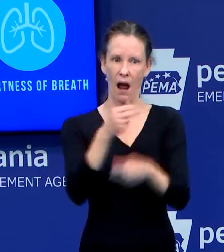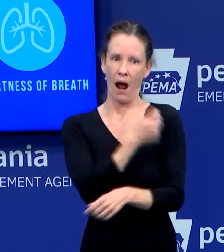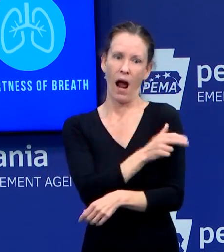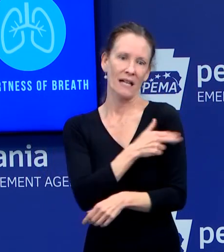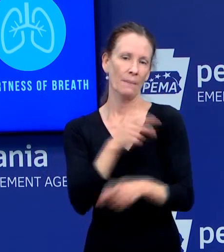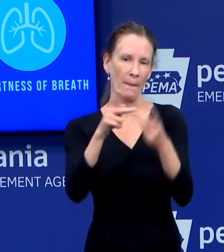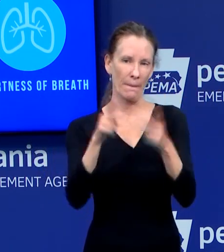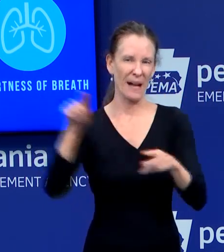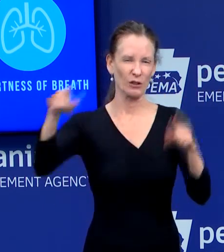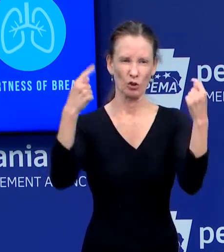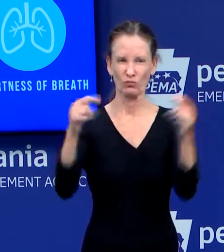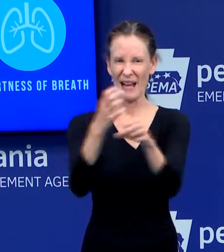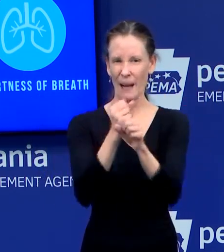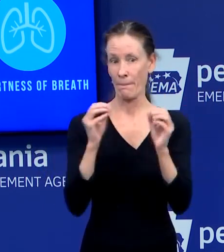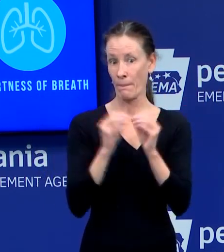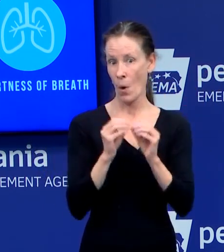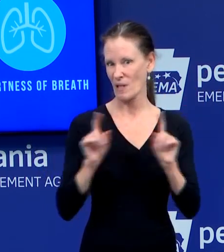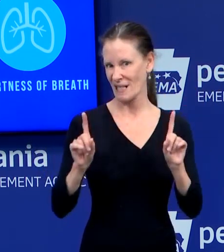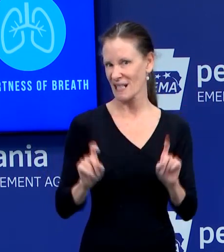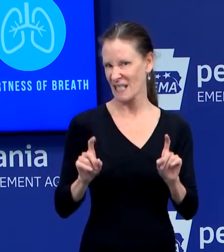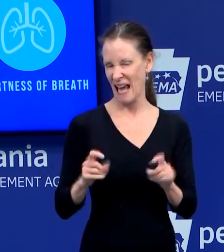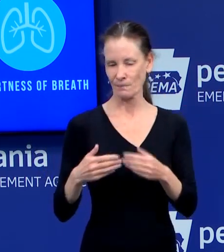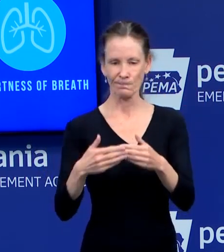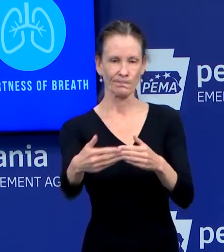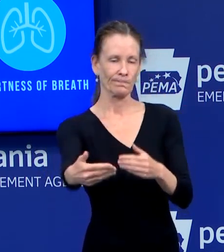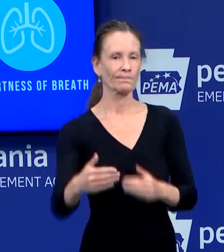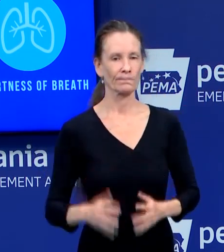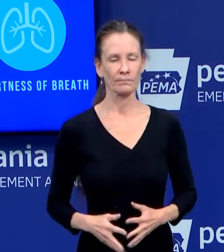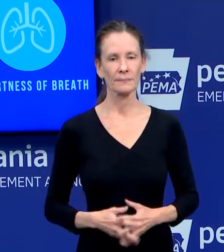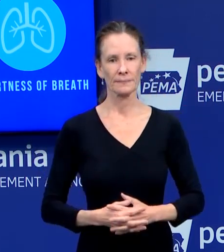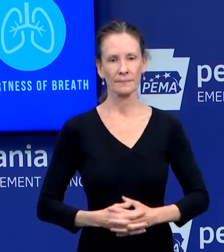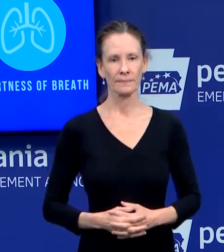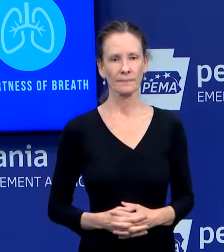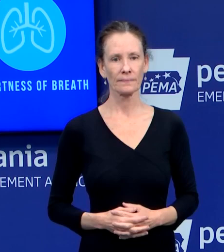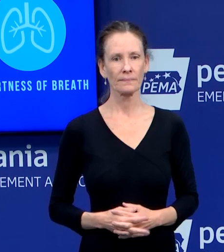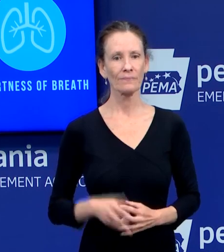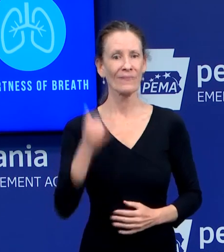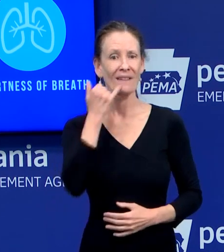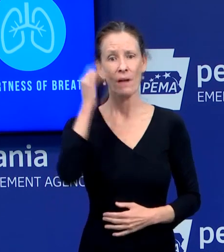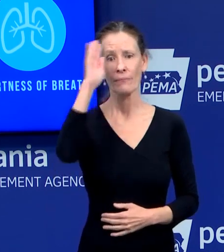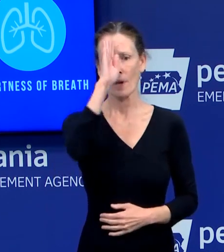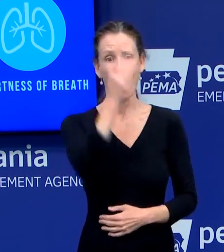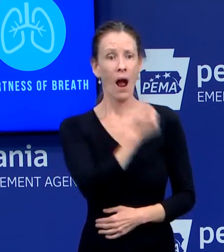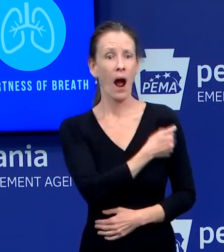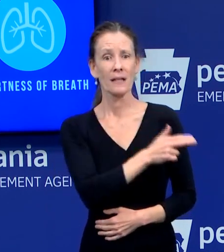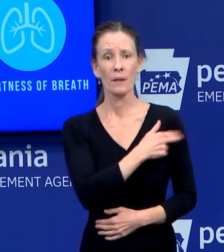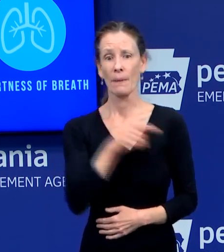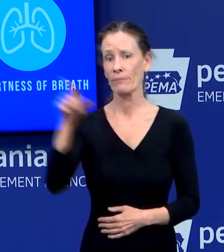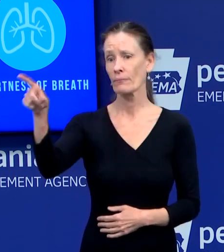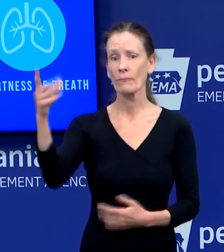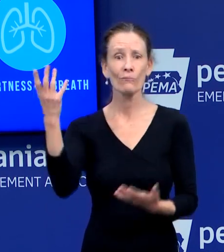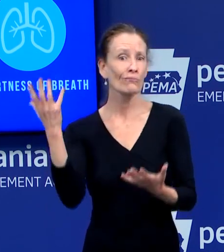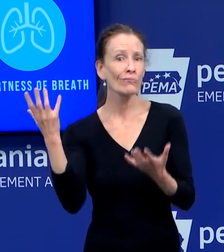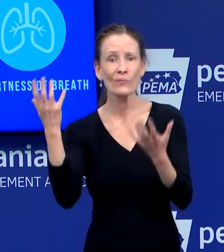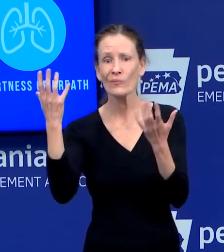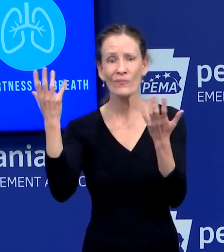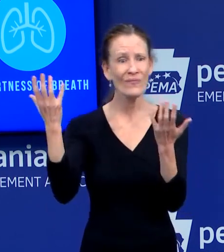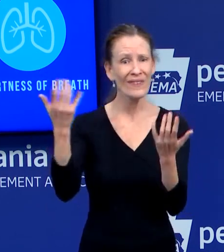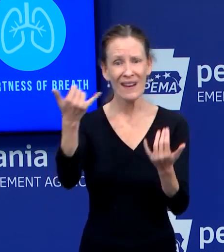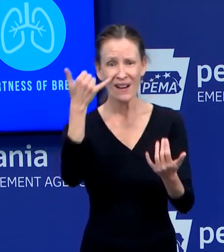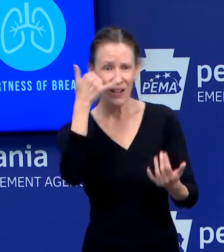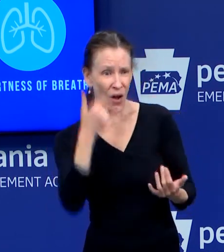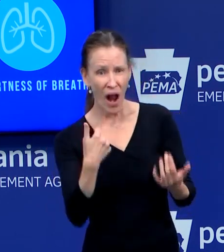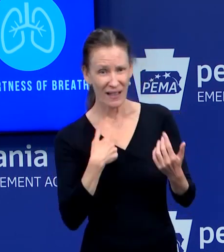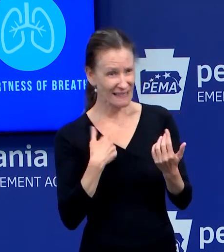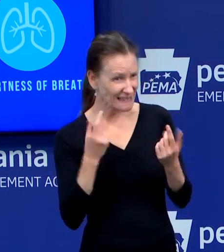If the provider would like to consult with the department to determine if the test is required, that's fine. And please call us